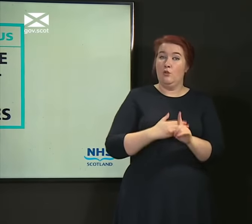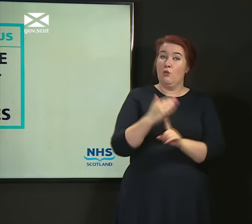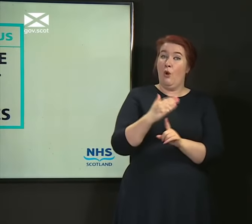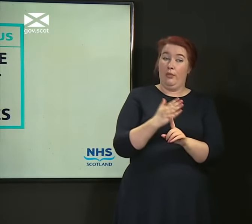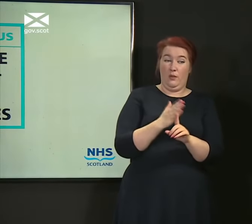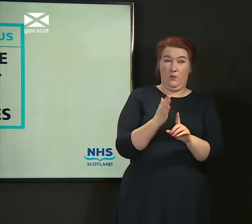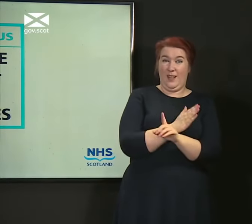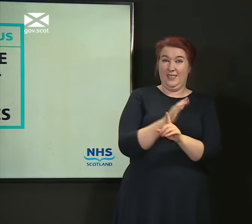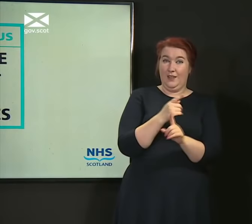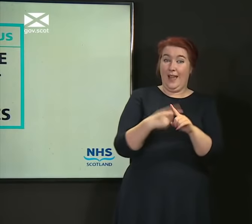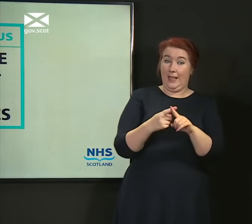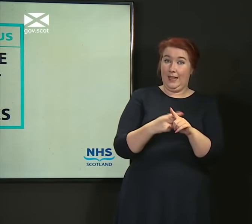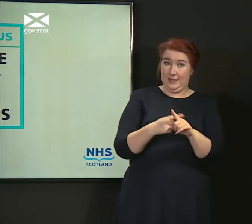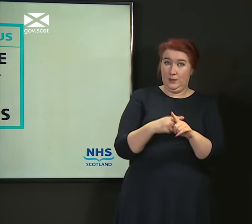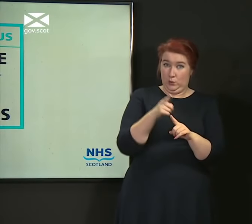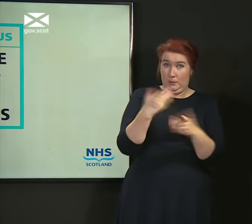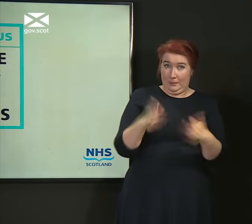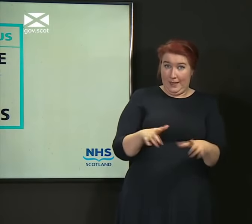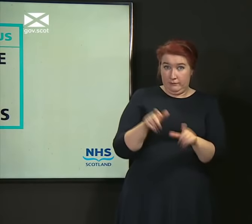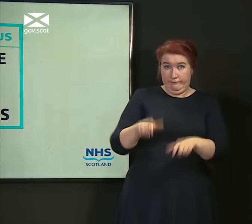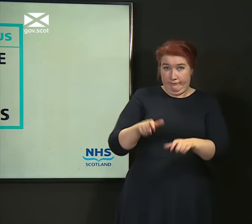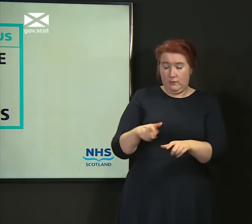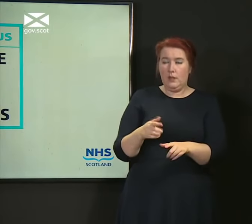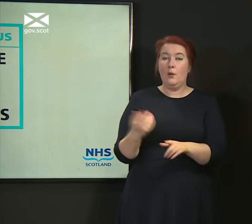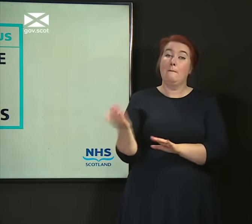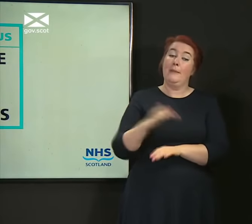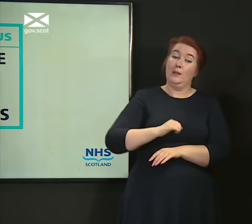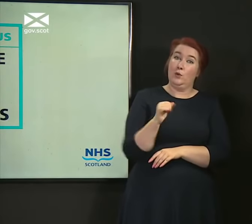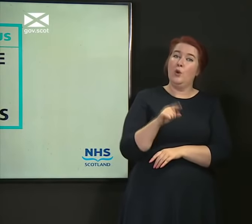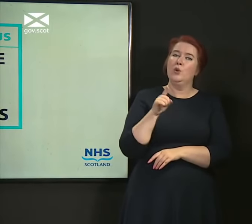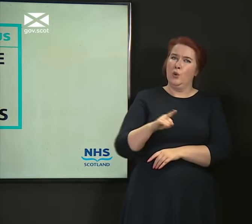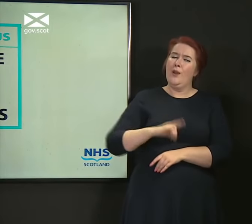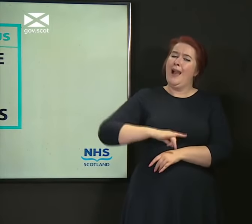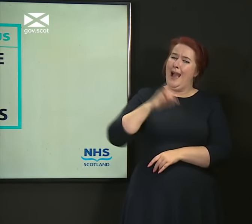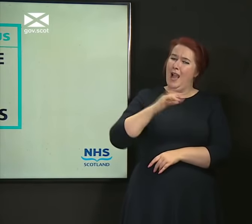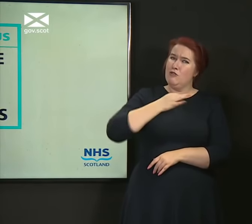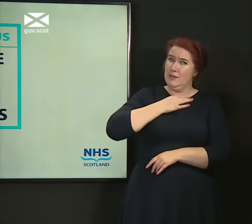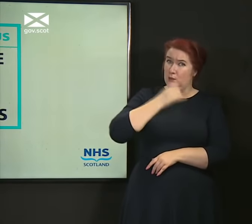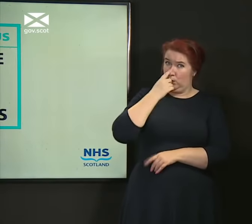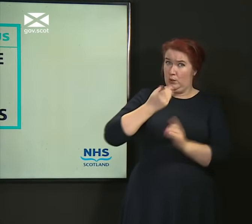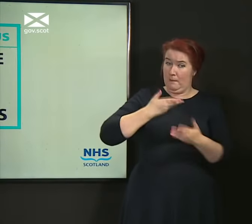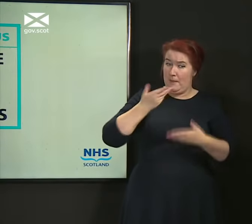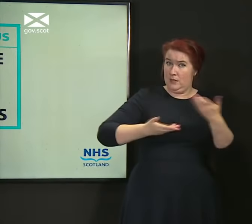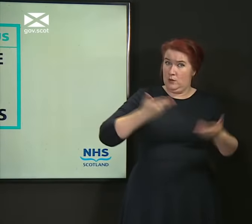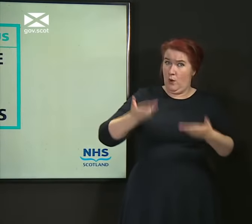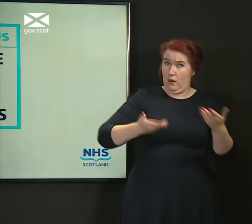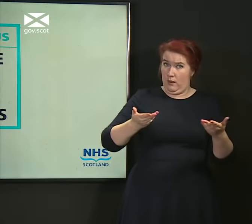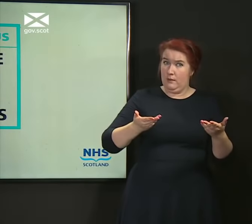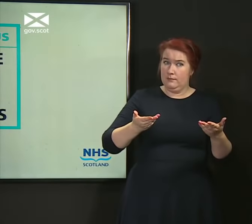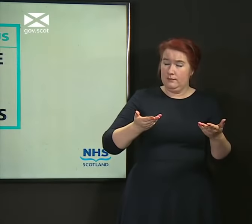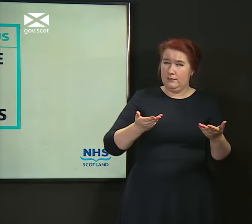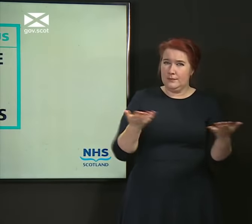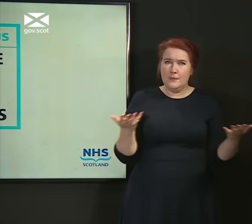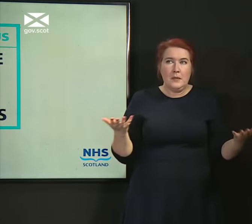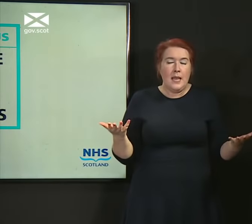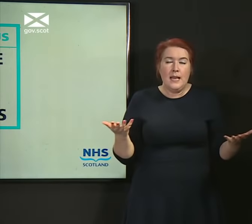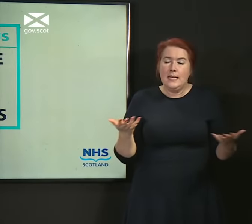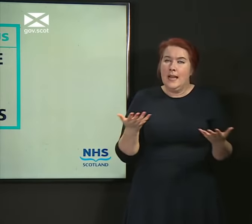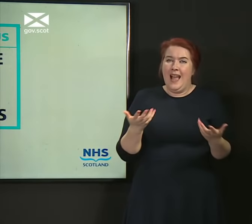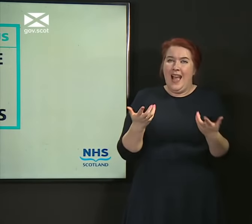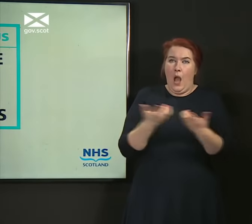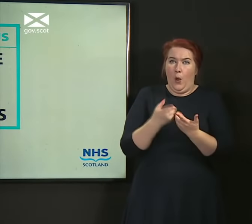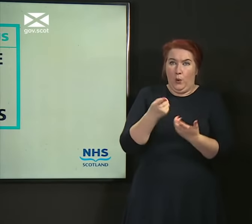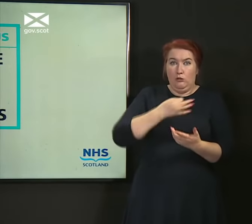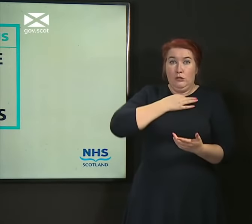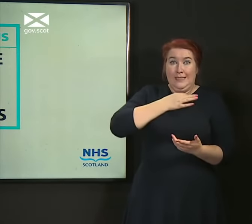England, you are at higher risk of spreading the virus than those who haven't. I can't tell how quite how big that gap is